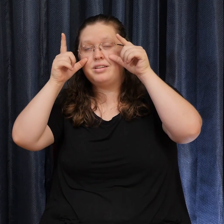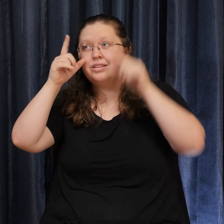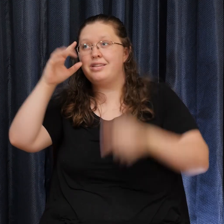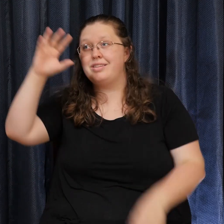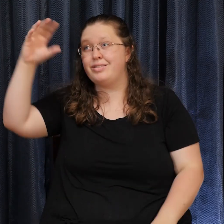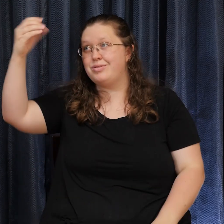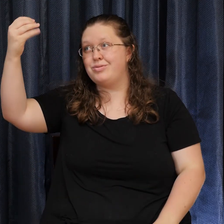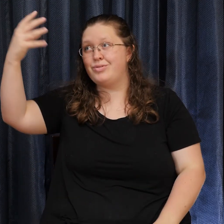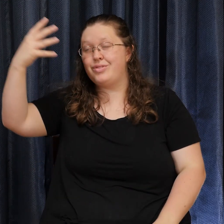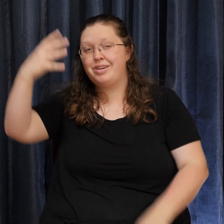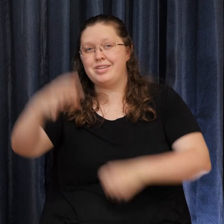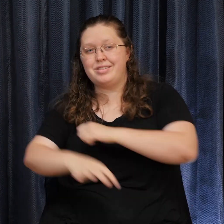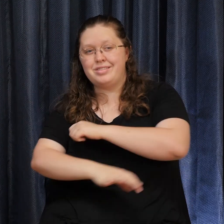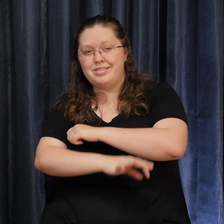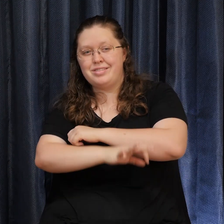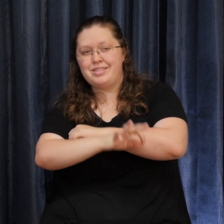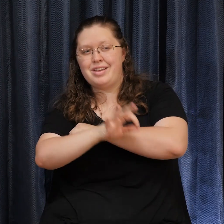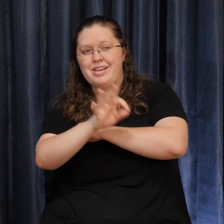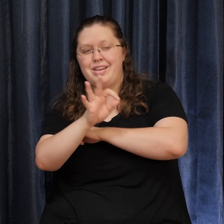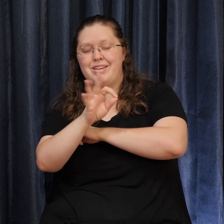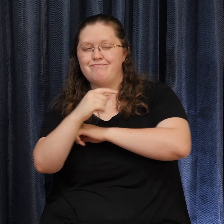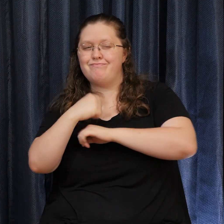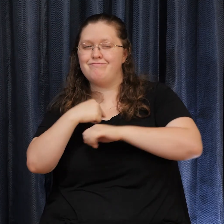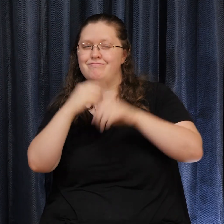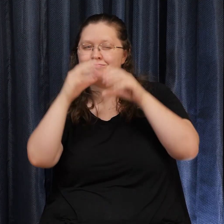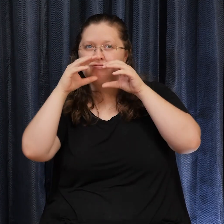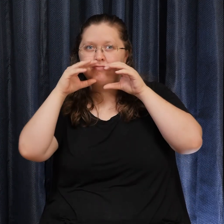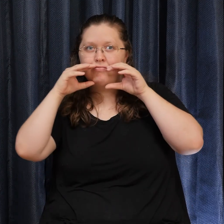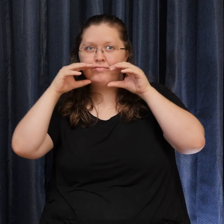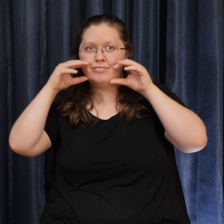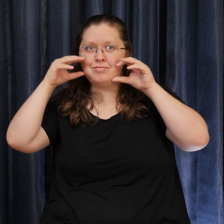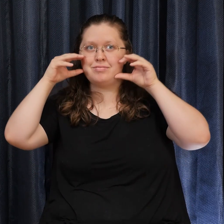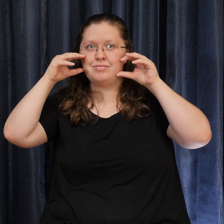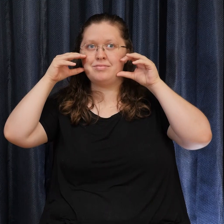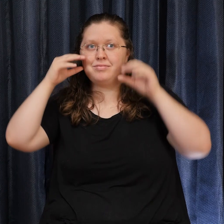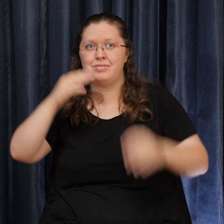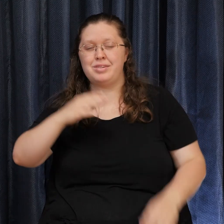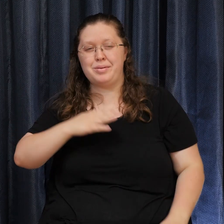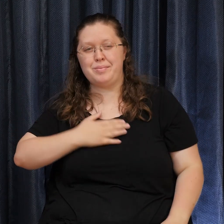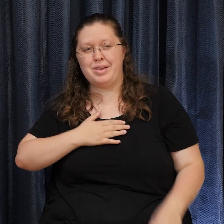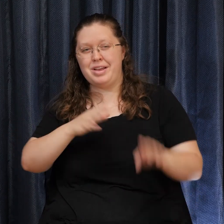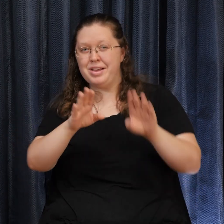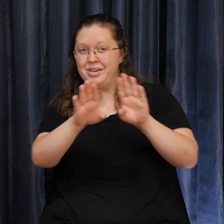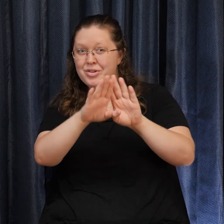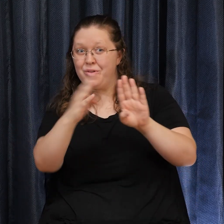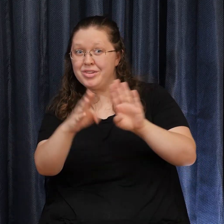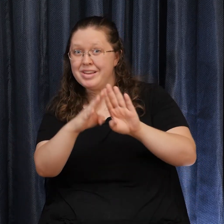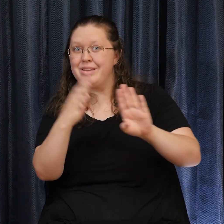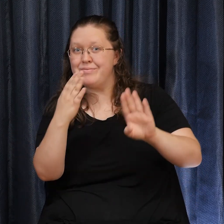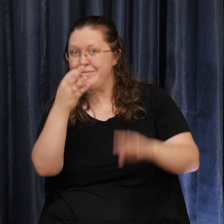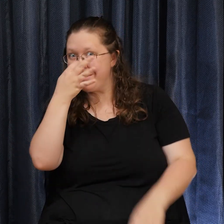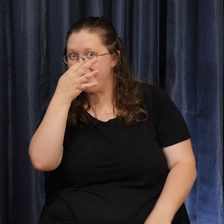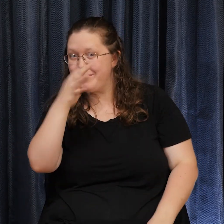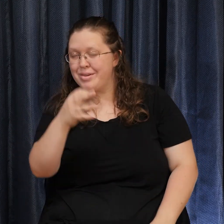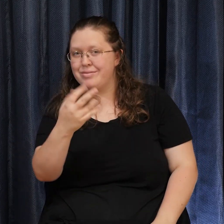sun Three little birds Perched by my